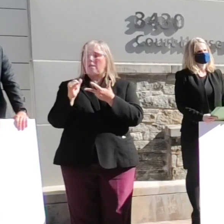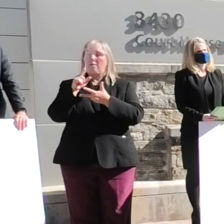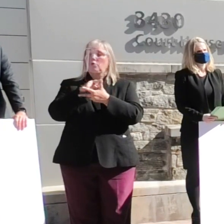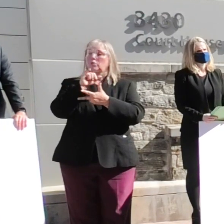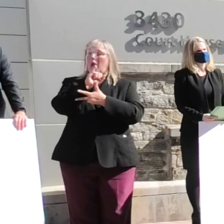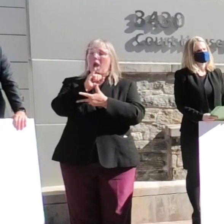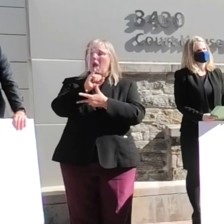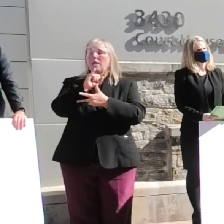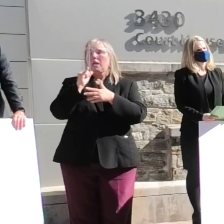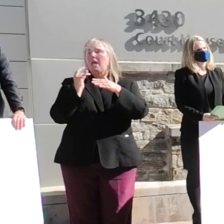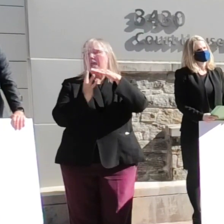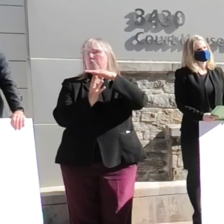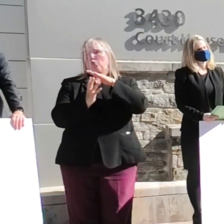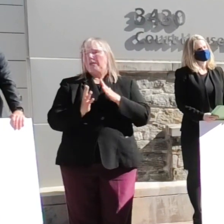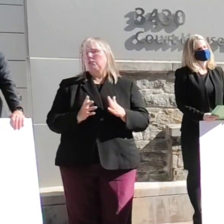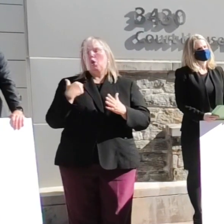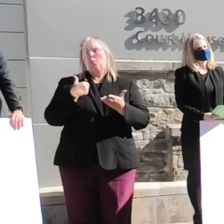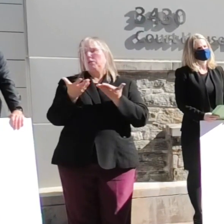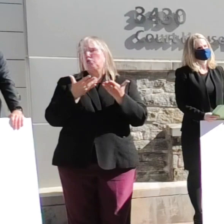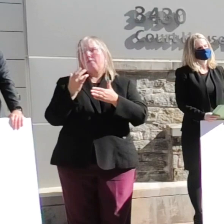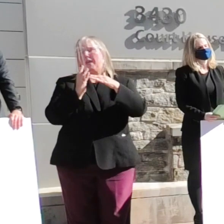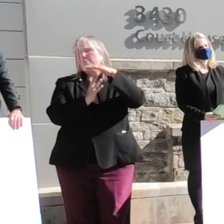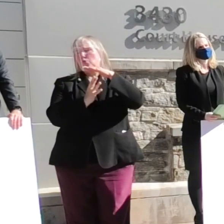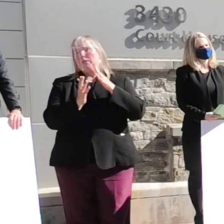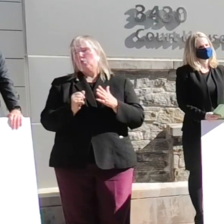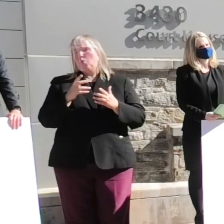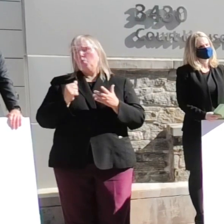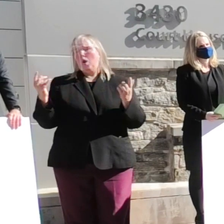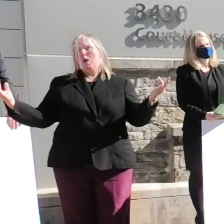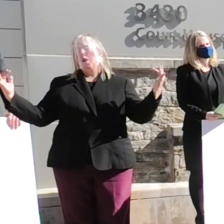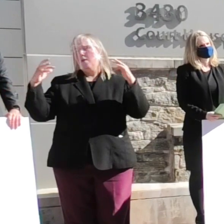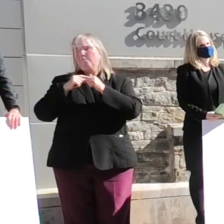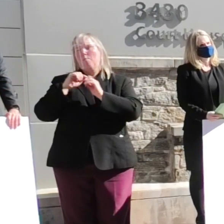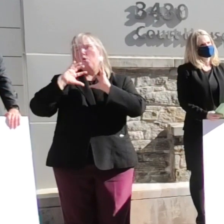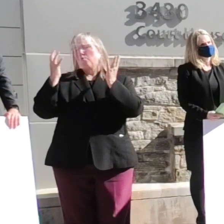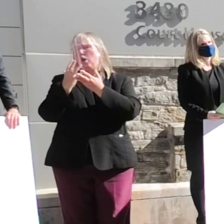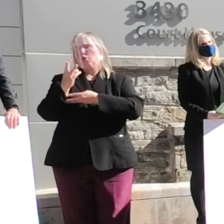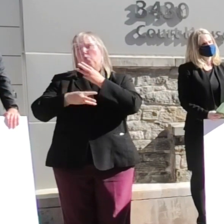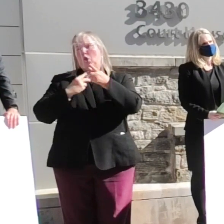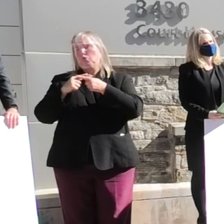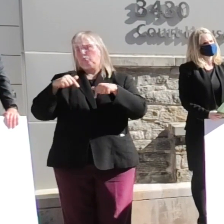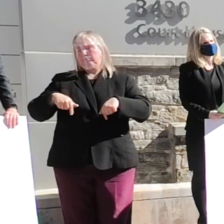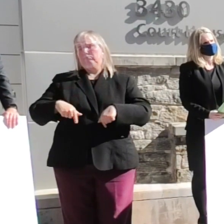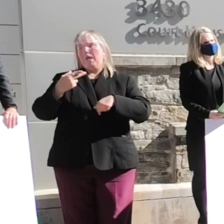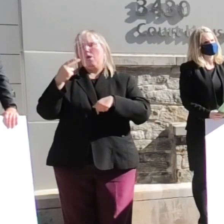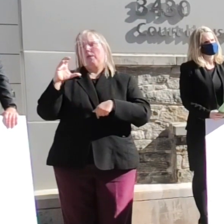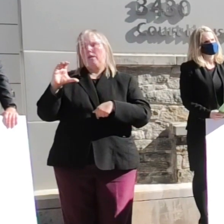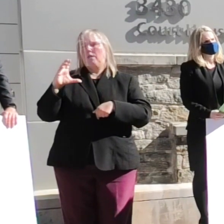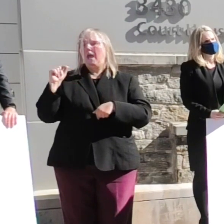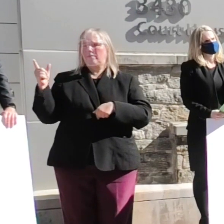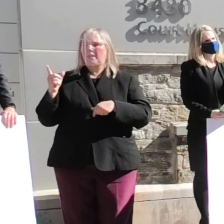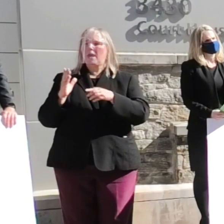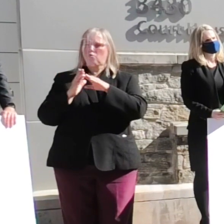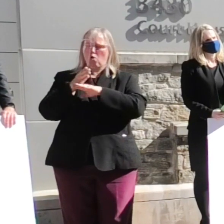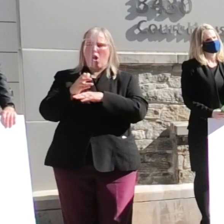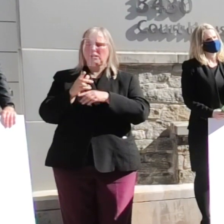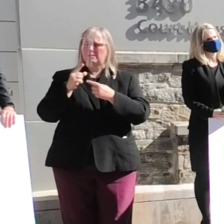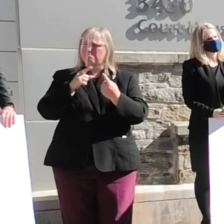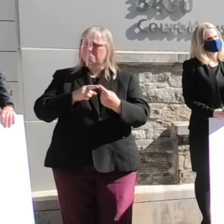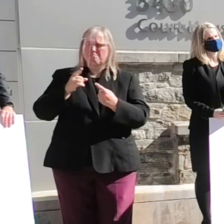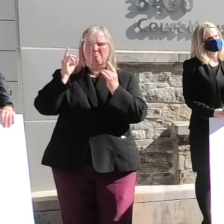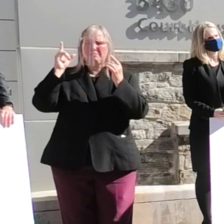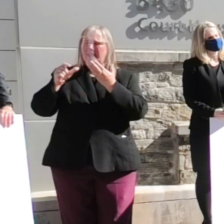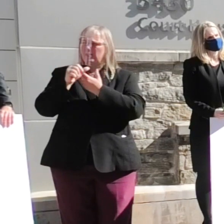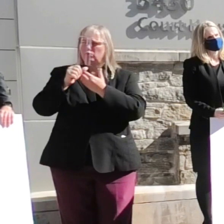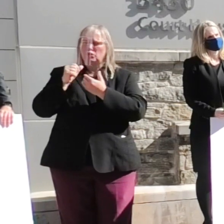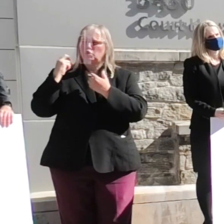die is immigrants we serve immigrants who come from around the world to Howard County and they cross perilous journeys to